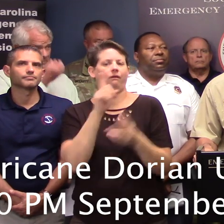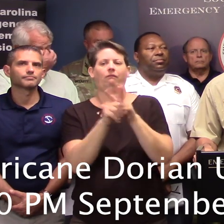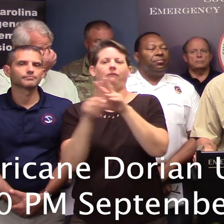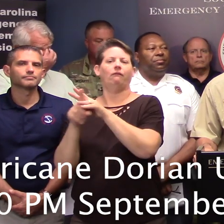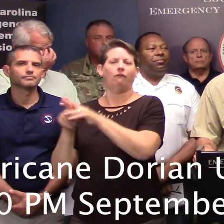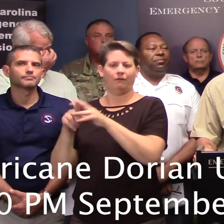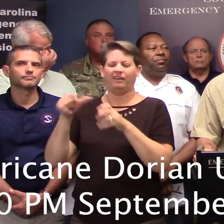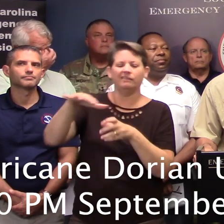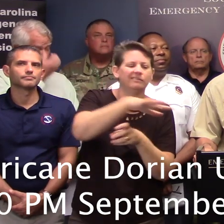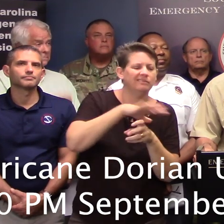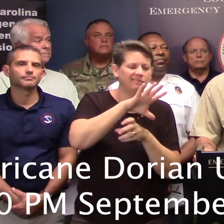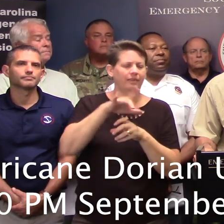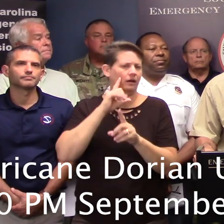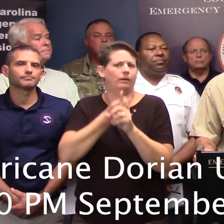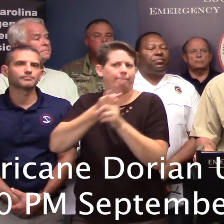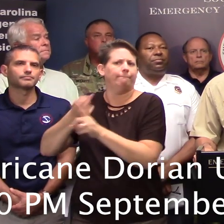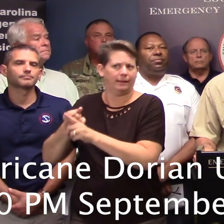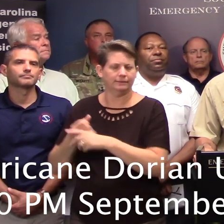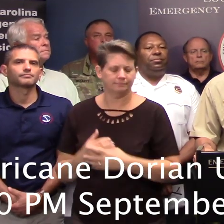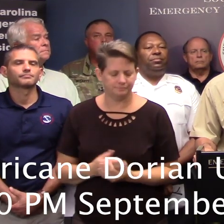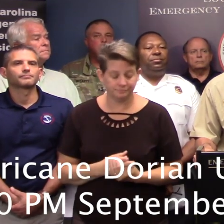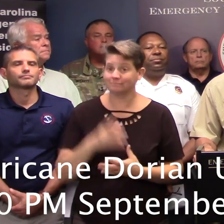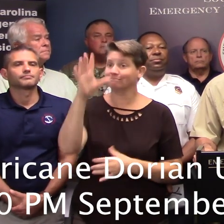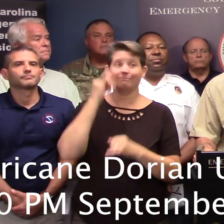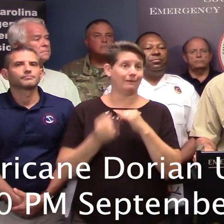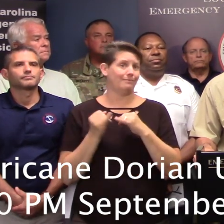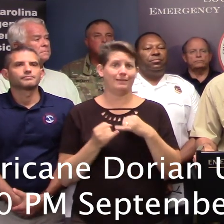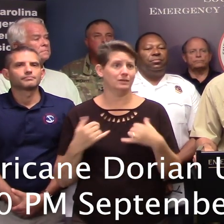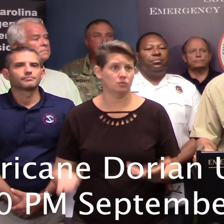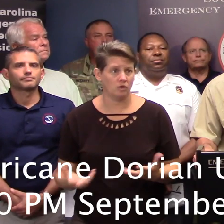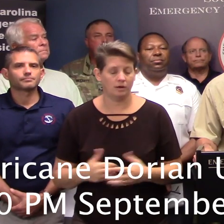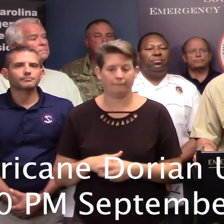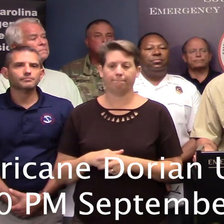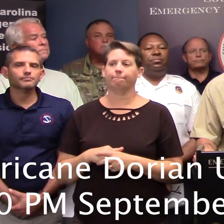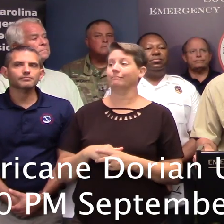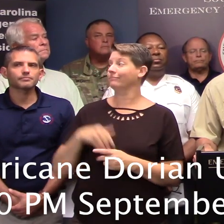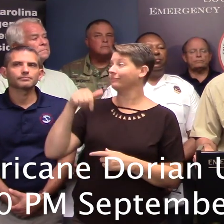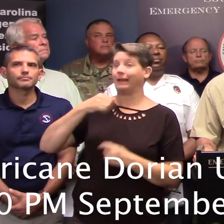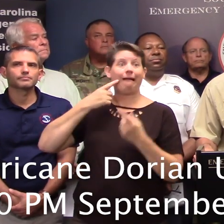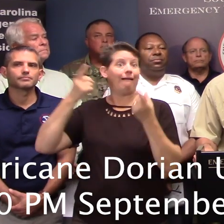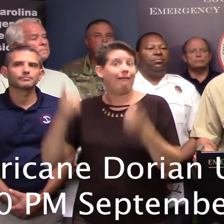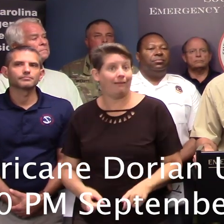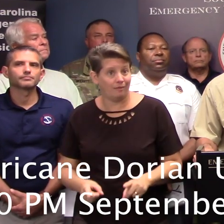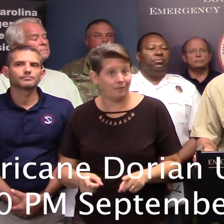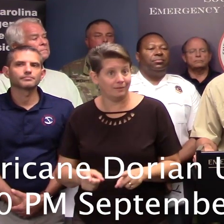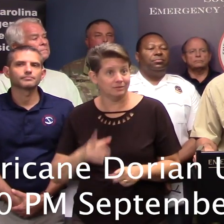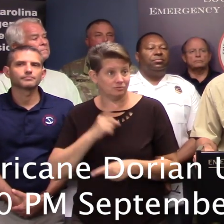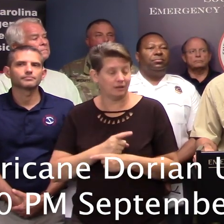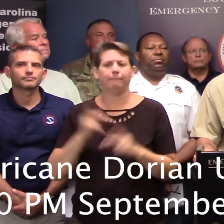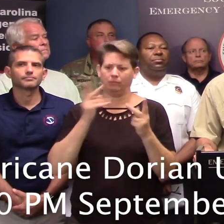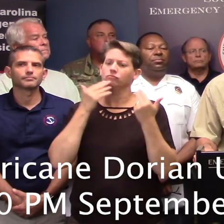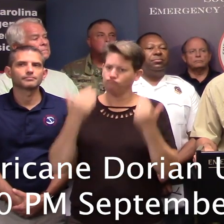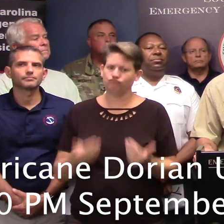arise in the affected counties. Lastly, I want to say this. Each time this happens, people evacuate these areas